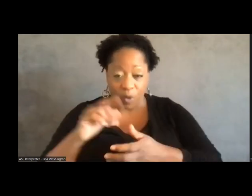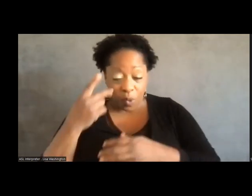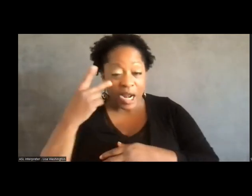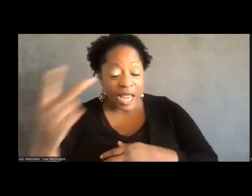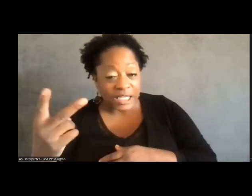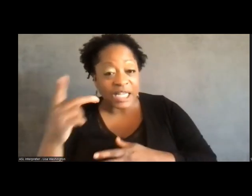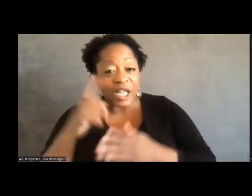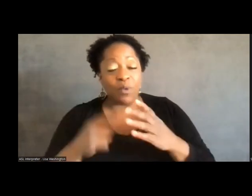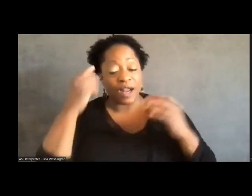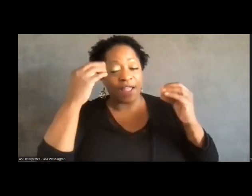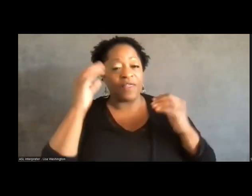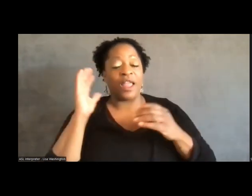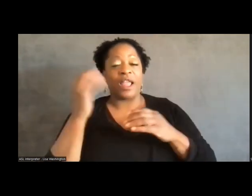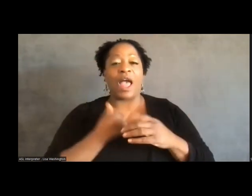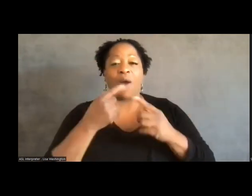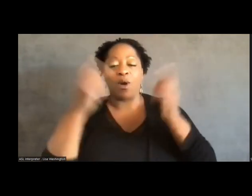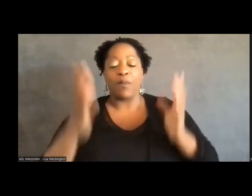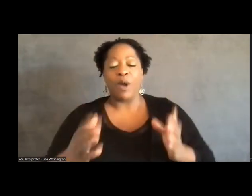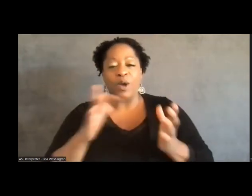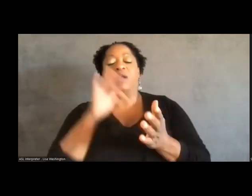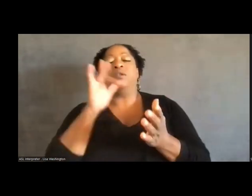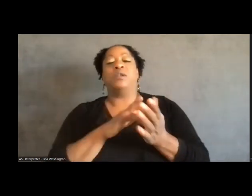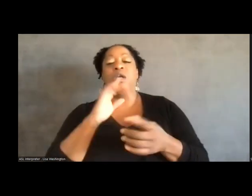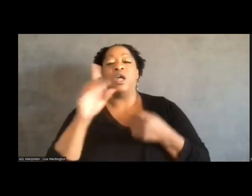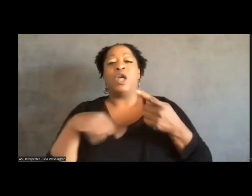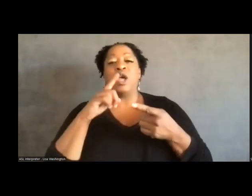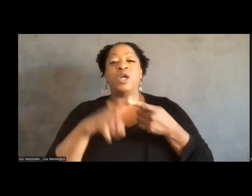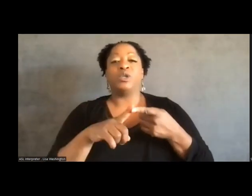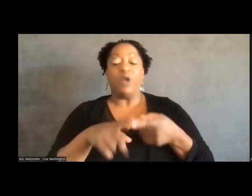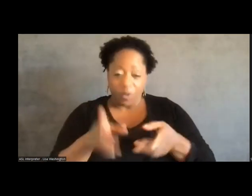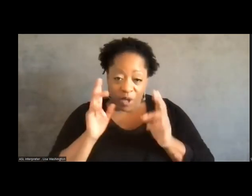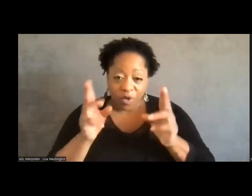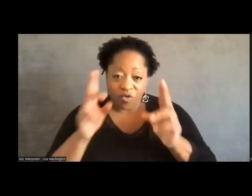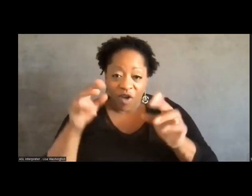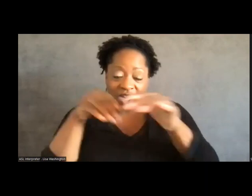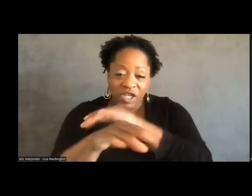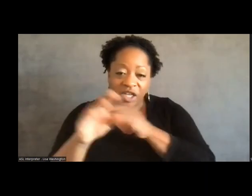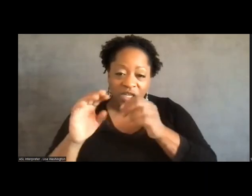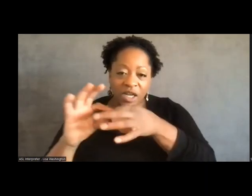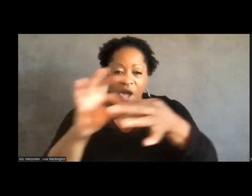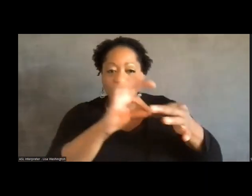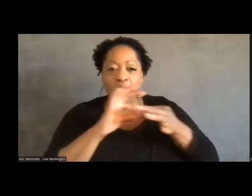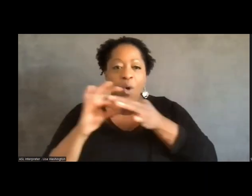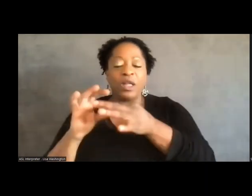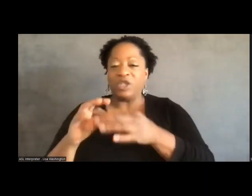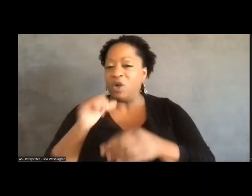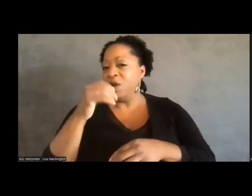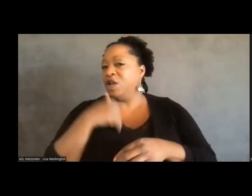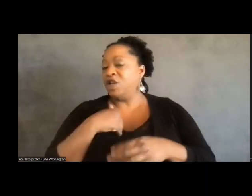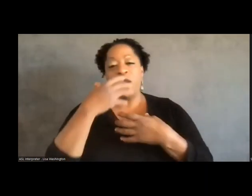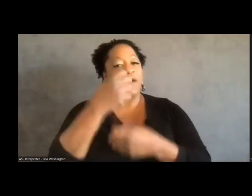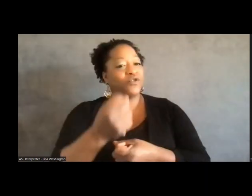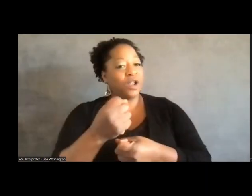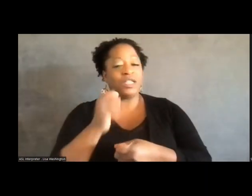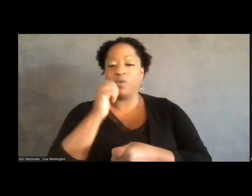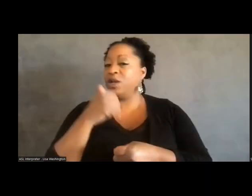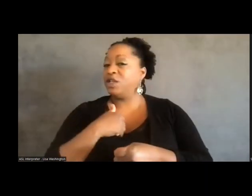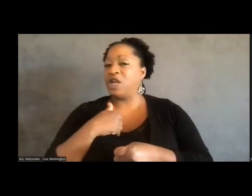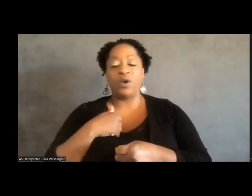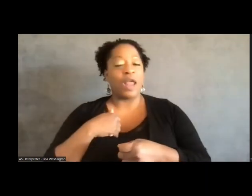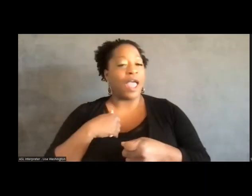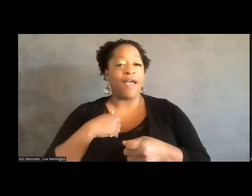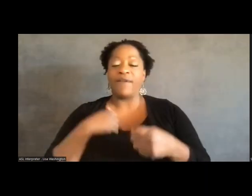our opponents take advantage of is when we rush into coalition and we don't have trust and we don't have mutual